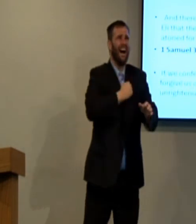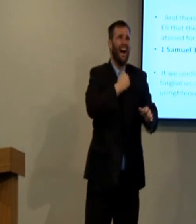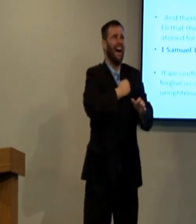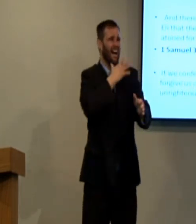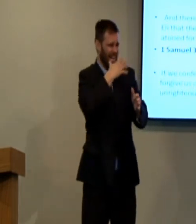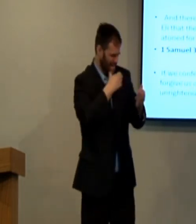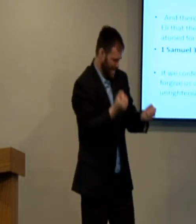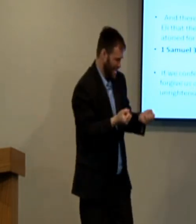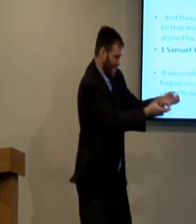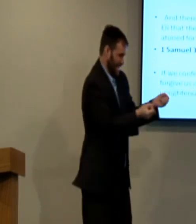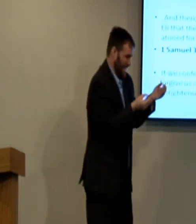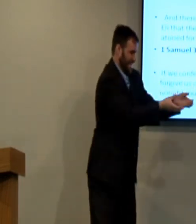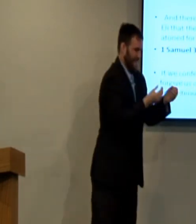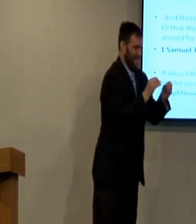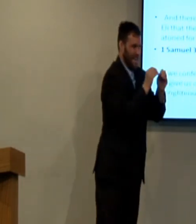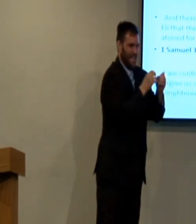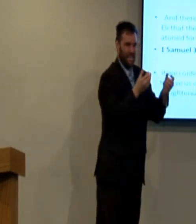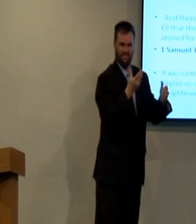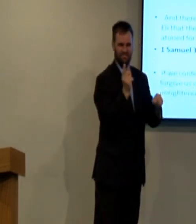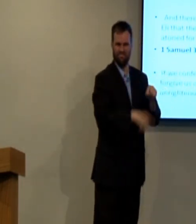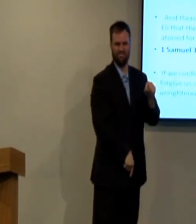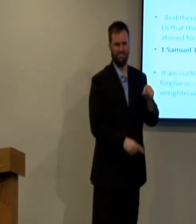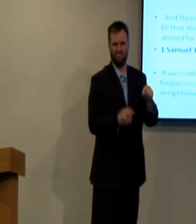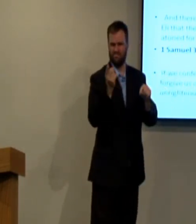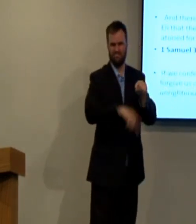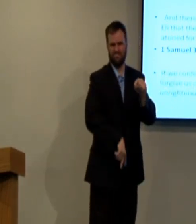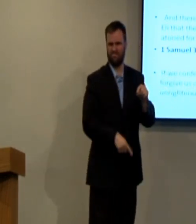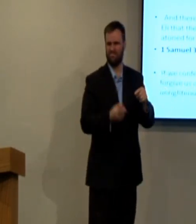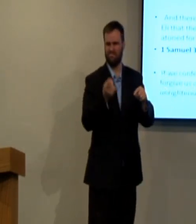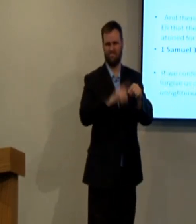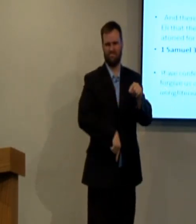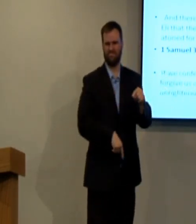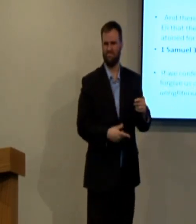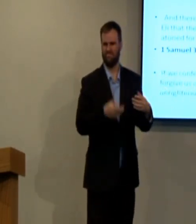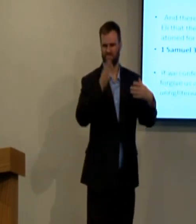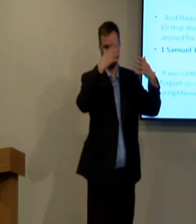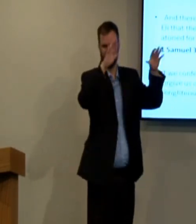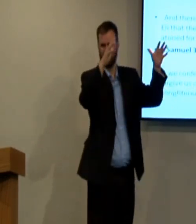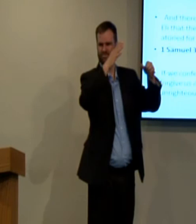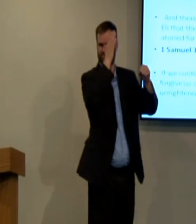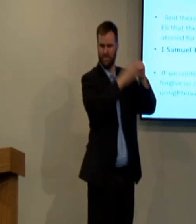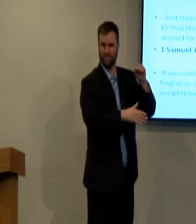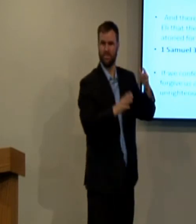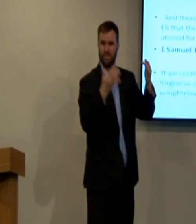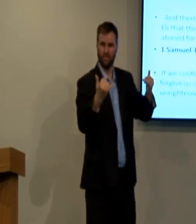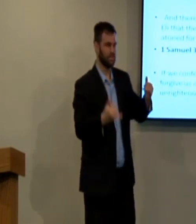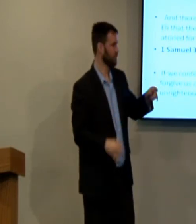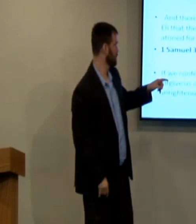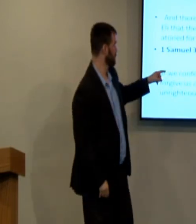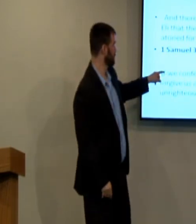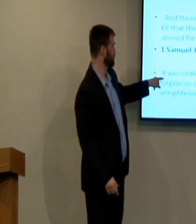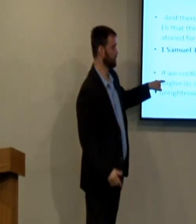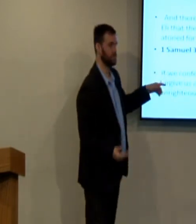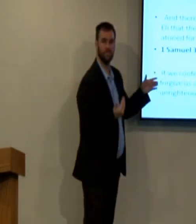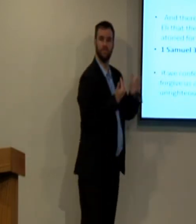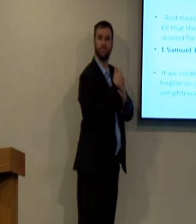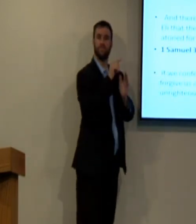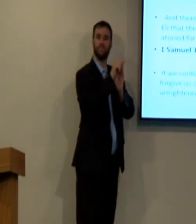He couldn't say sorry. I've sinned. I'll change. I'll repent. I'll give you more sacrifices. No. The Lord cut him off